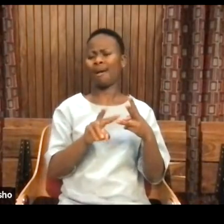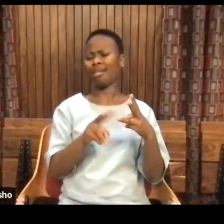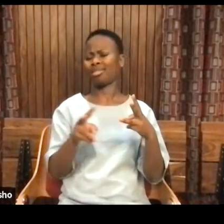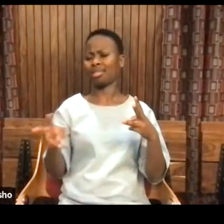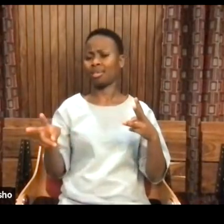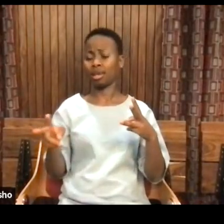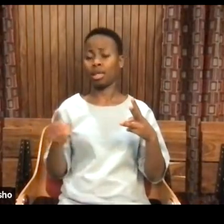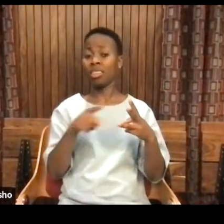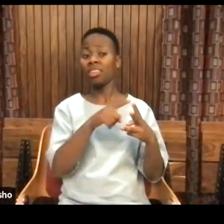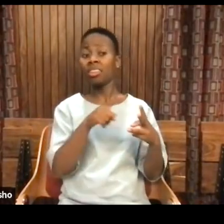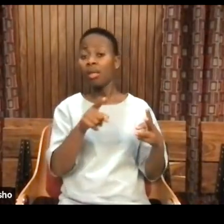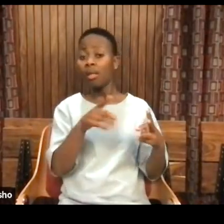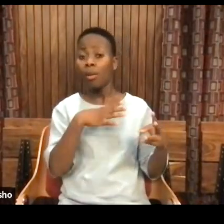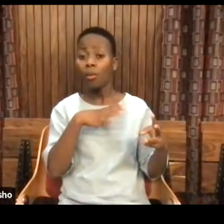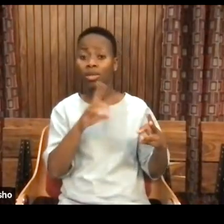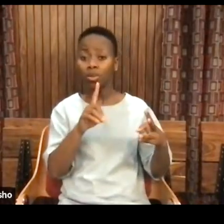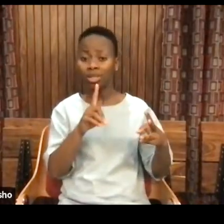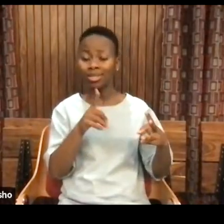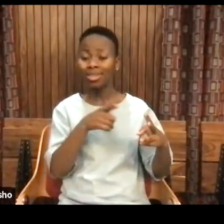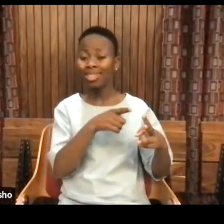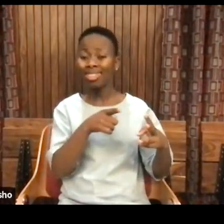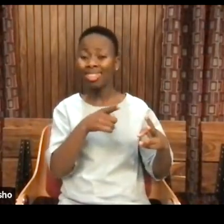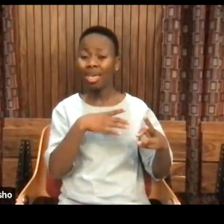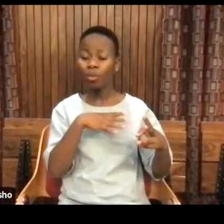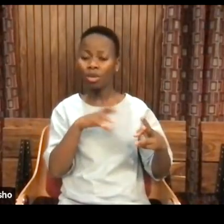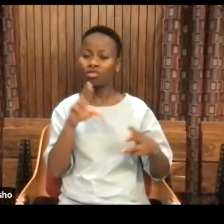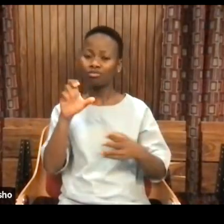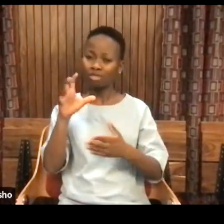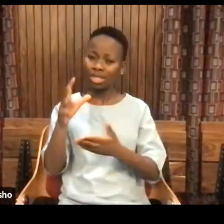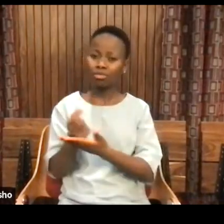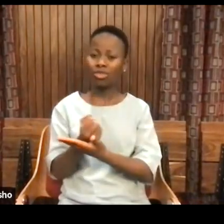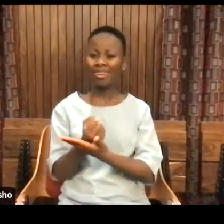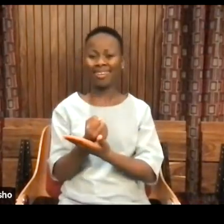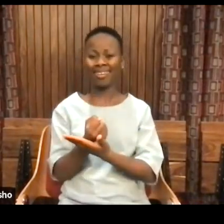desperately want. And that is redemption.